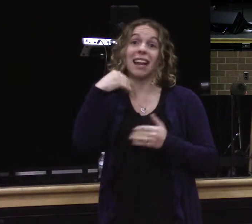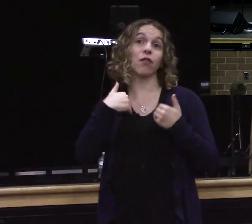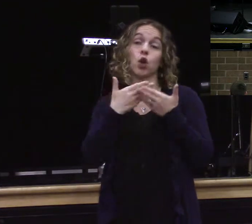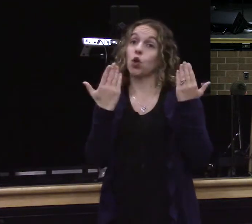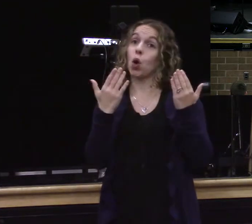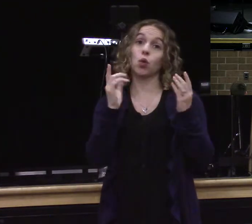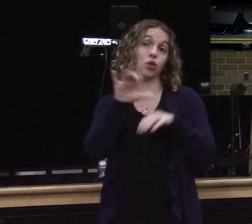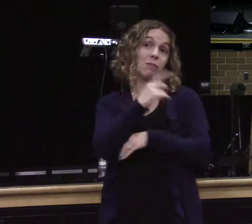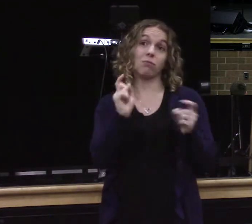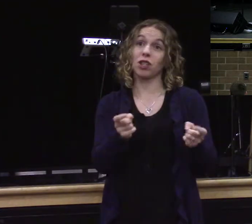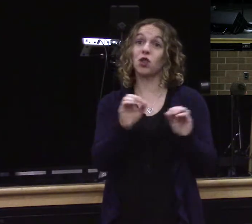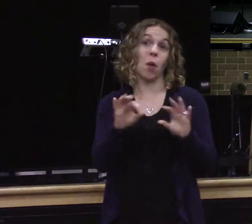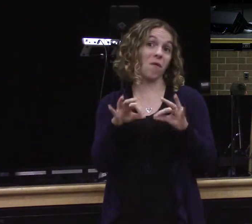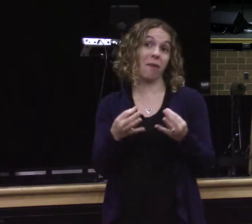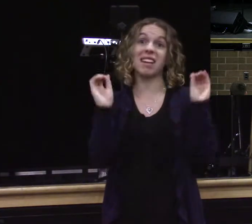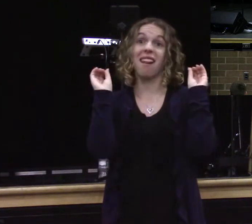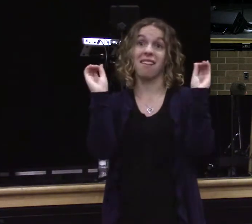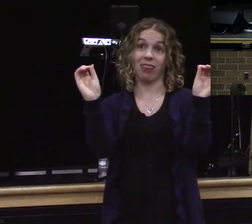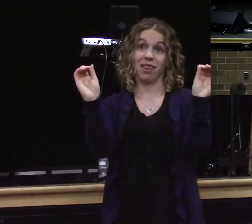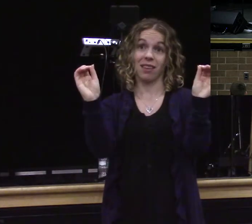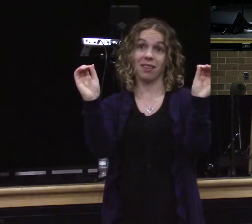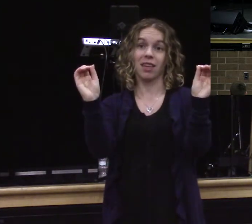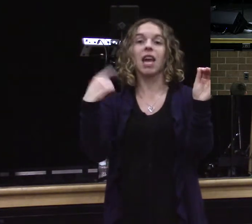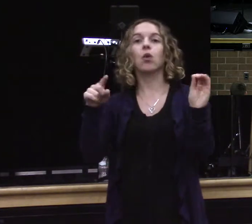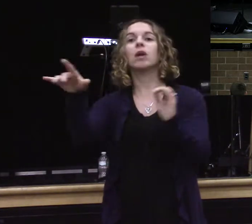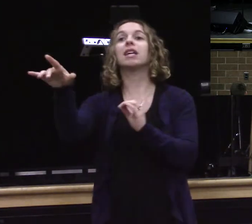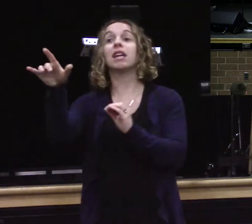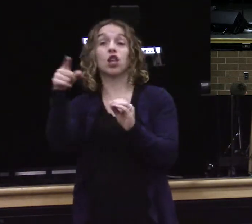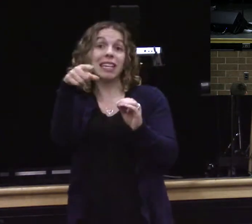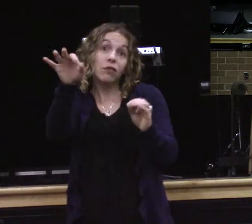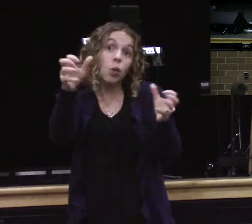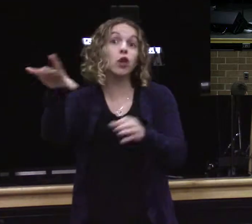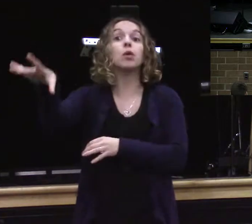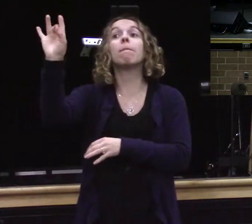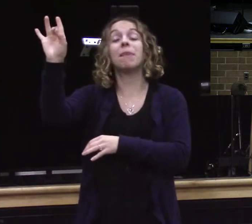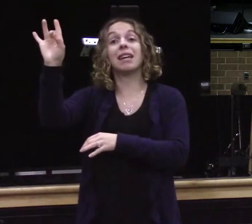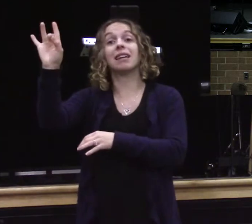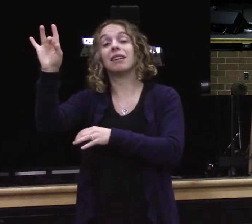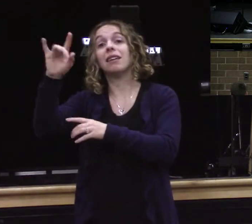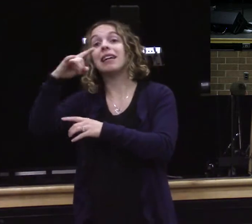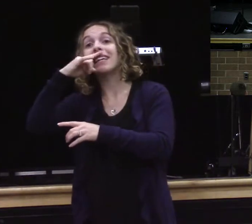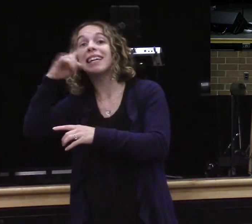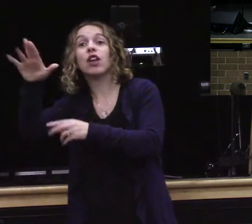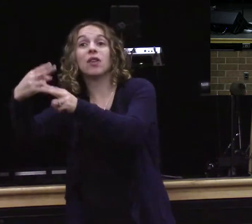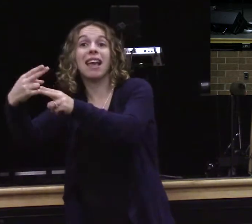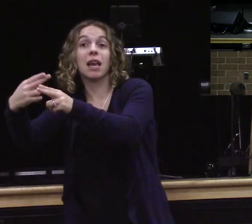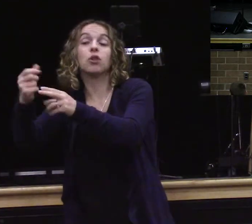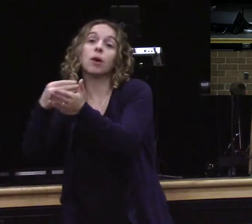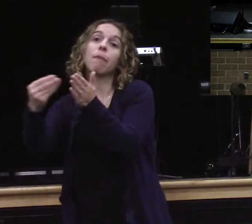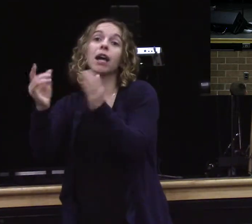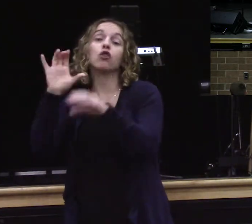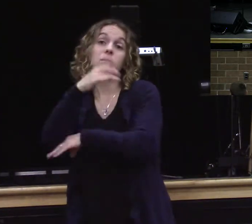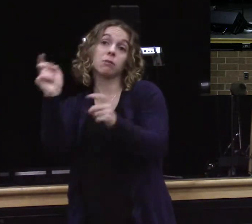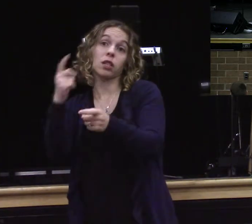it's really cool we're one of the churches that really reaches these are kids that are stuck in the middle of the system and they don't get any presents